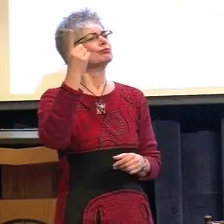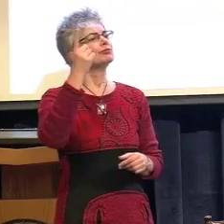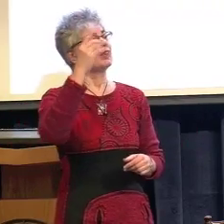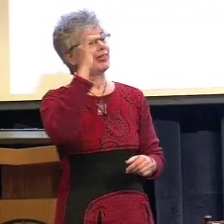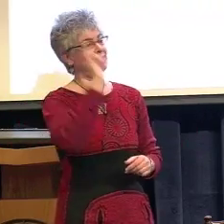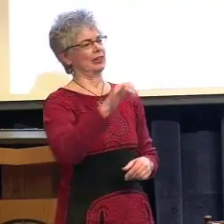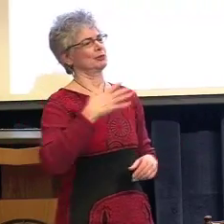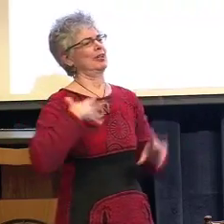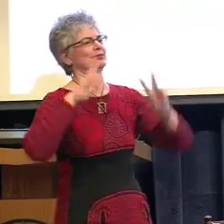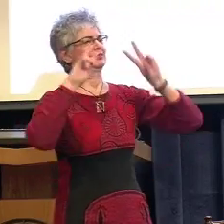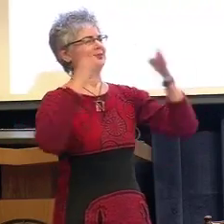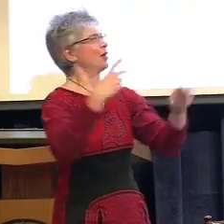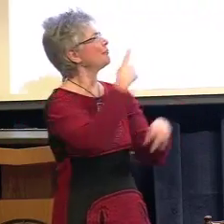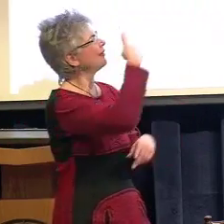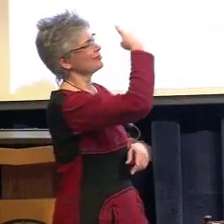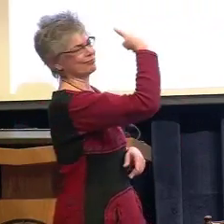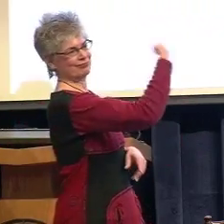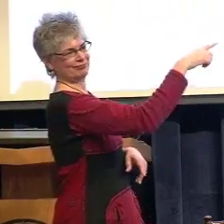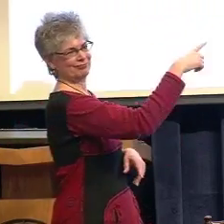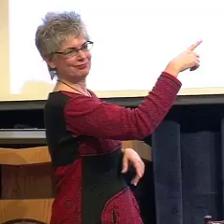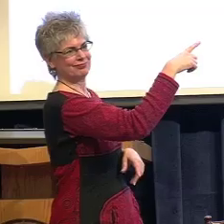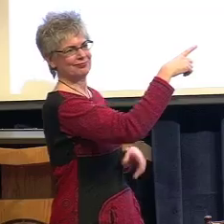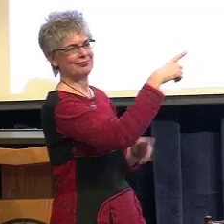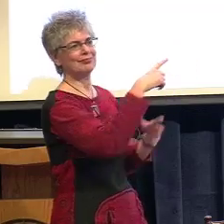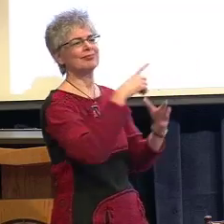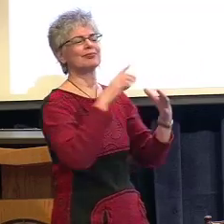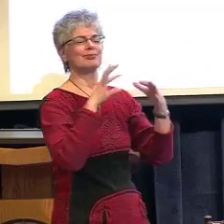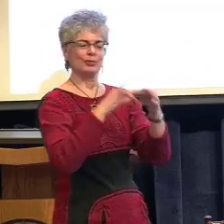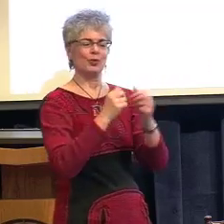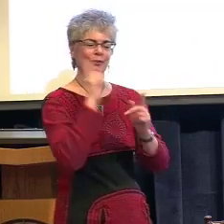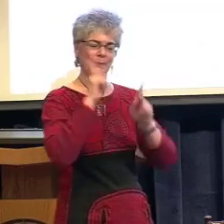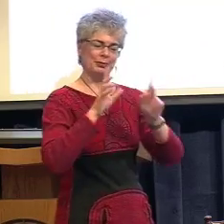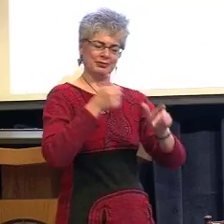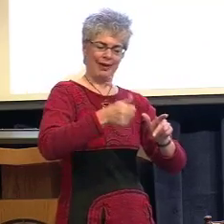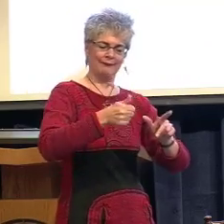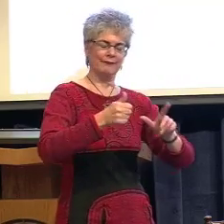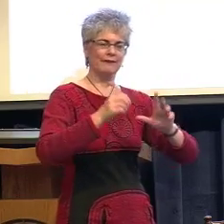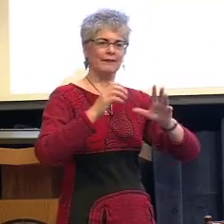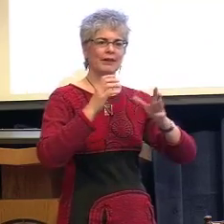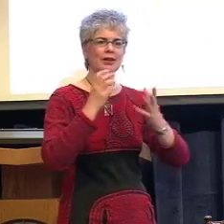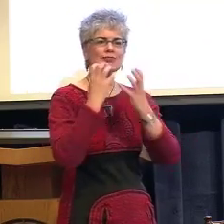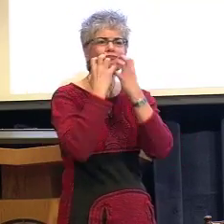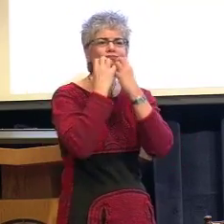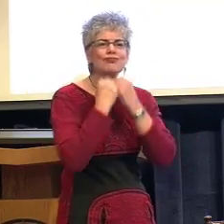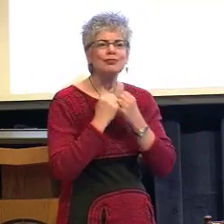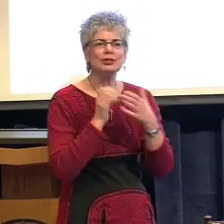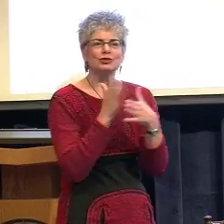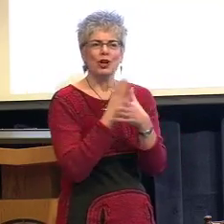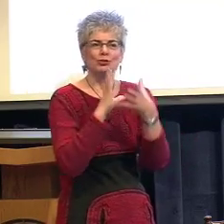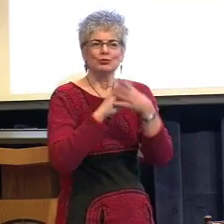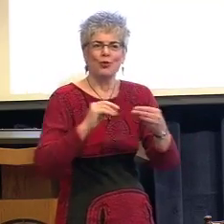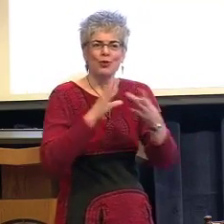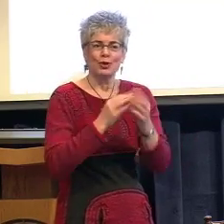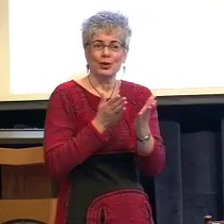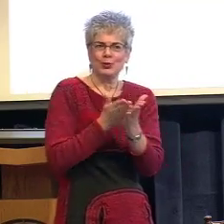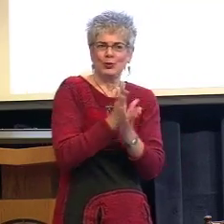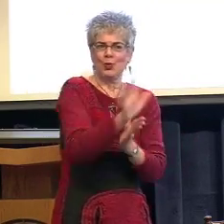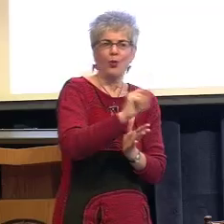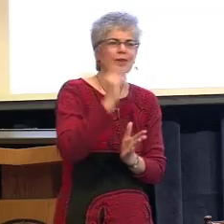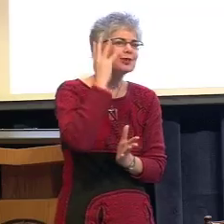community that I knew in Rochester. That led to this topic, the past in the present. People that were